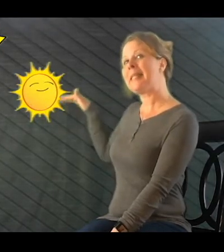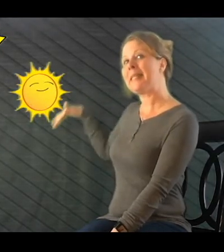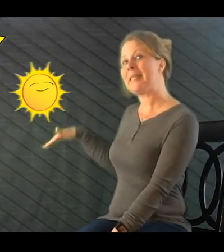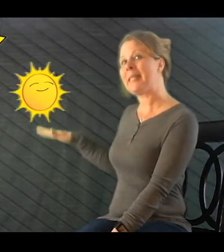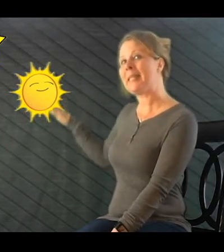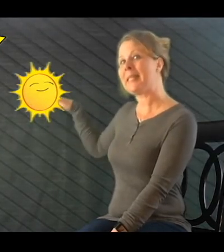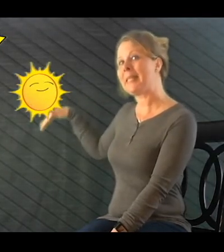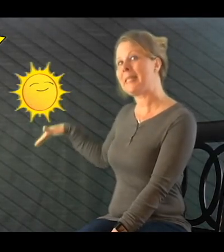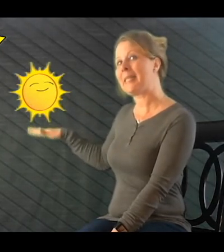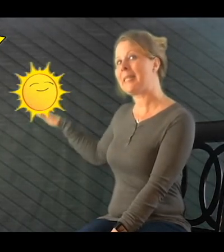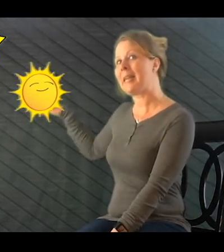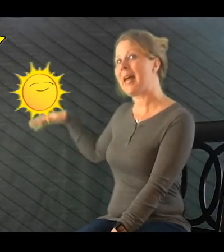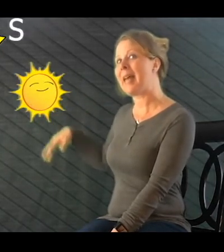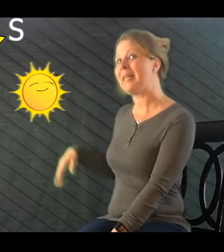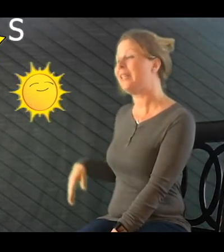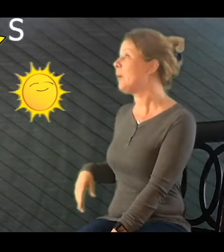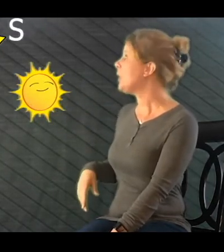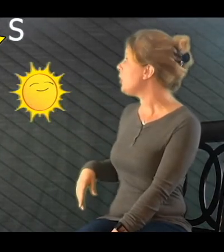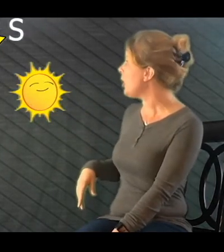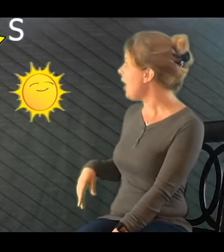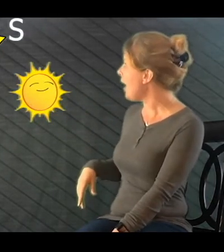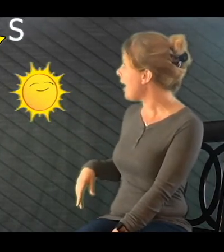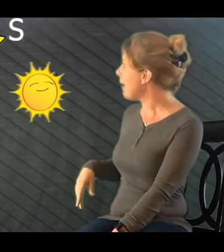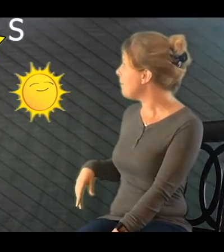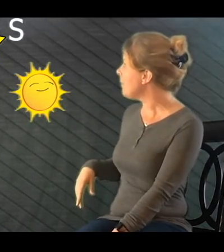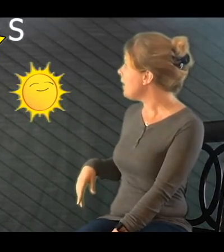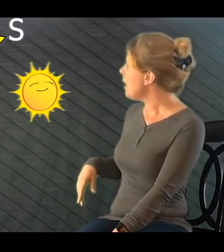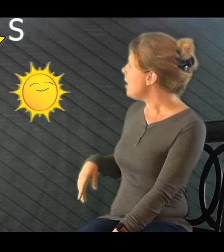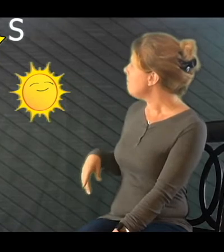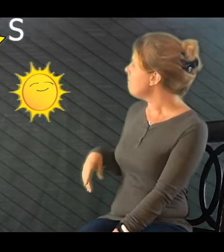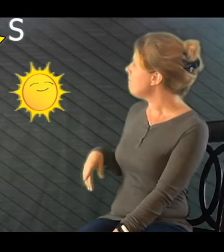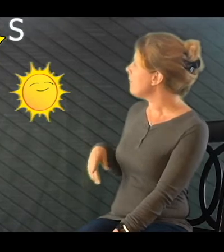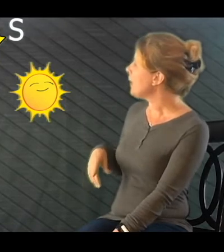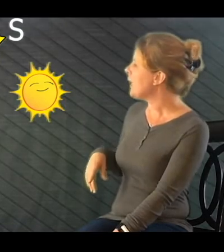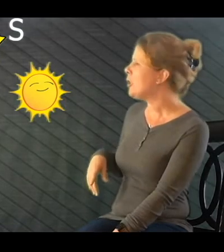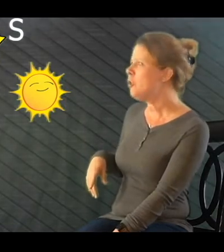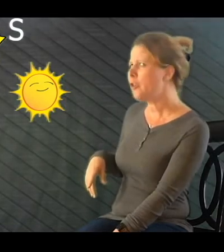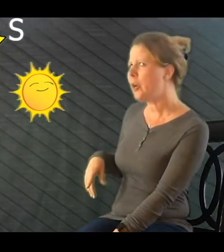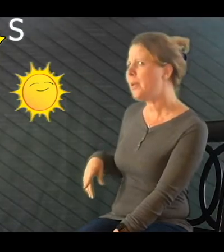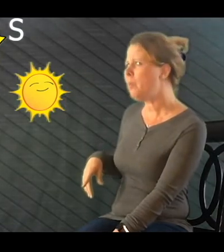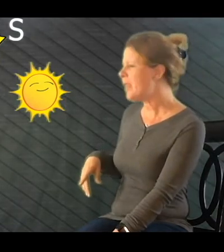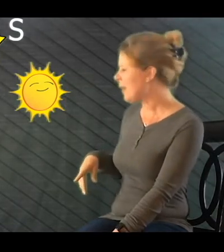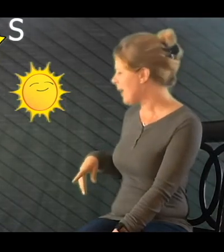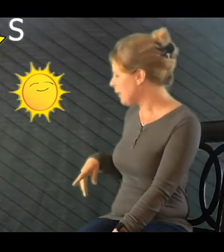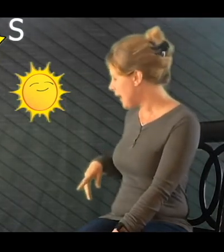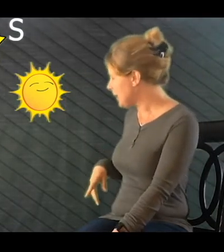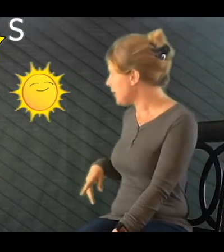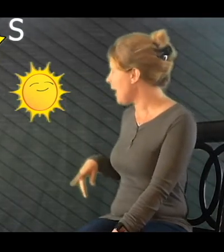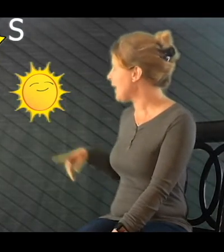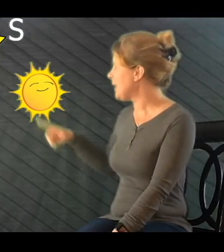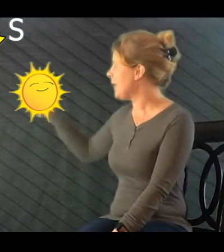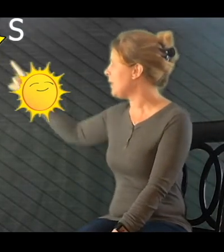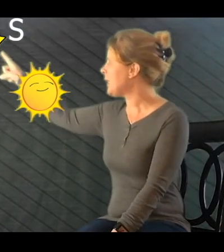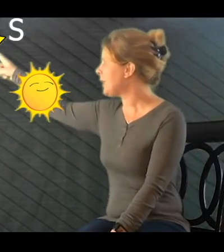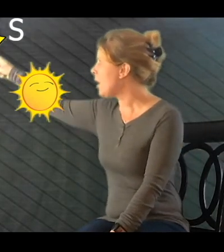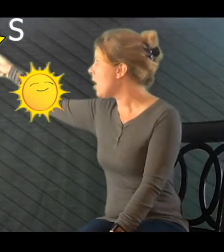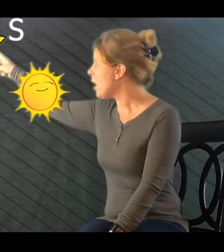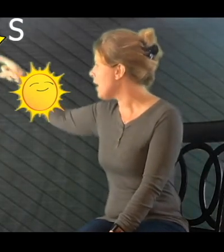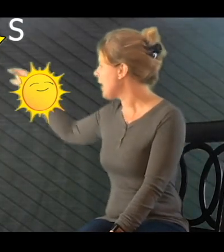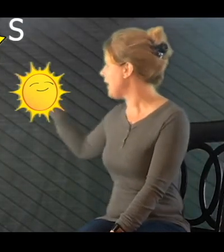Ssss. Sun. Great job. Hmm. Can you show me where that letter S is? I see the star, and